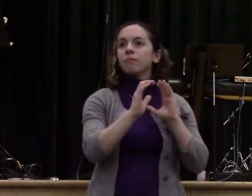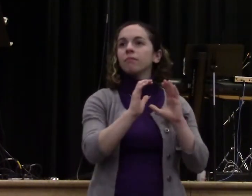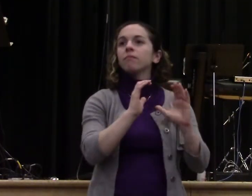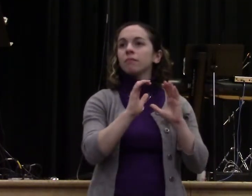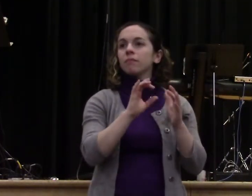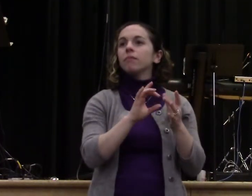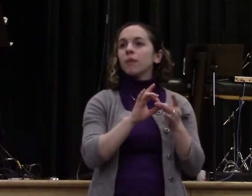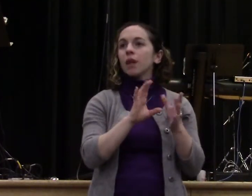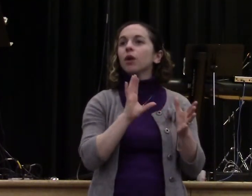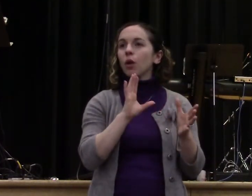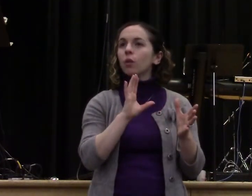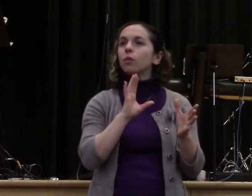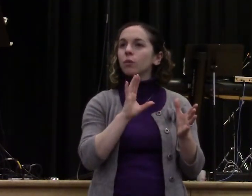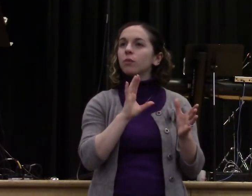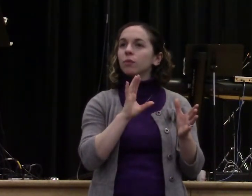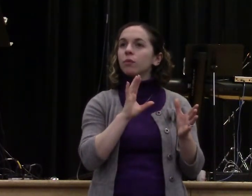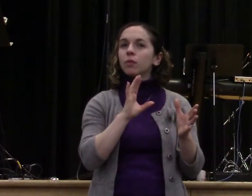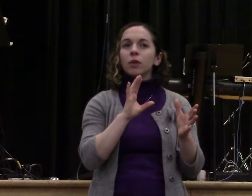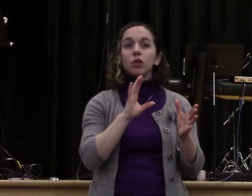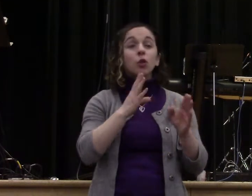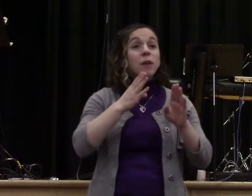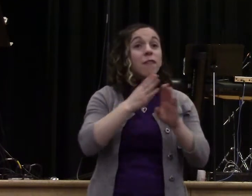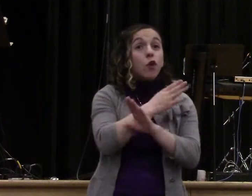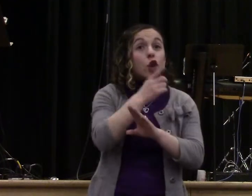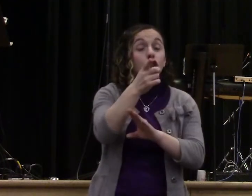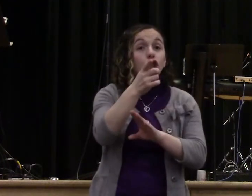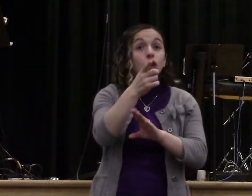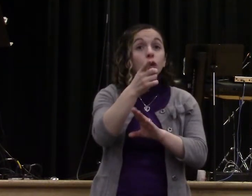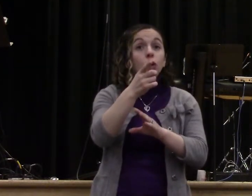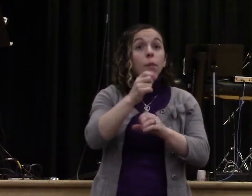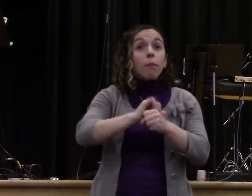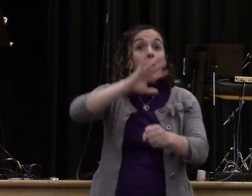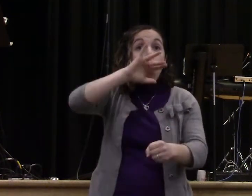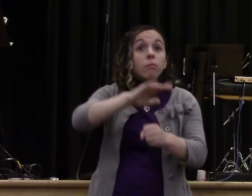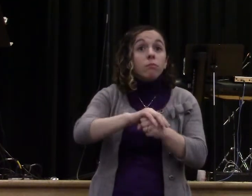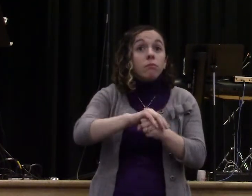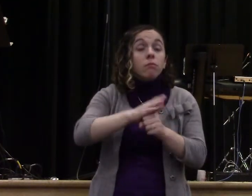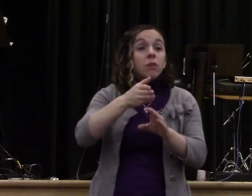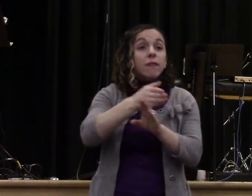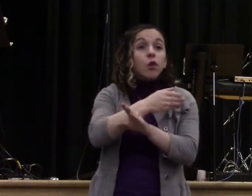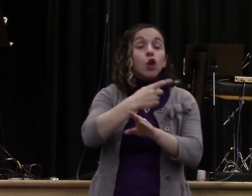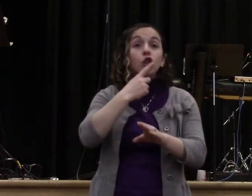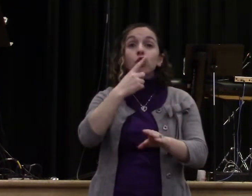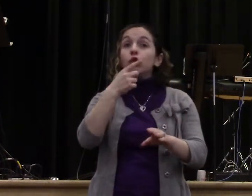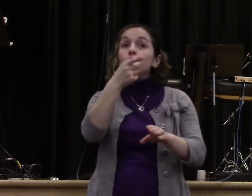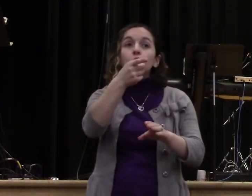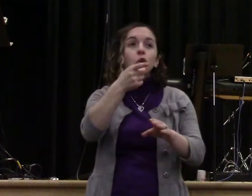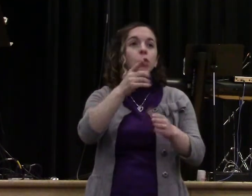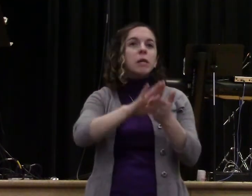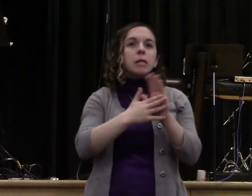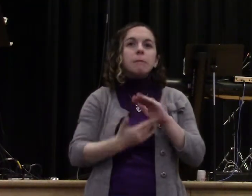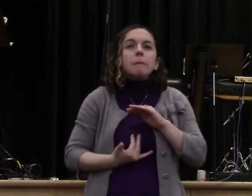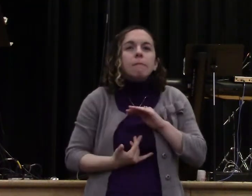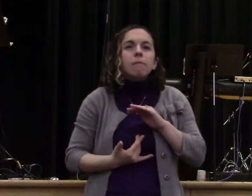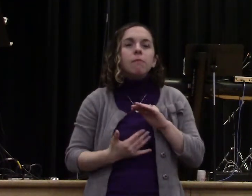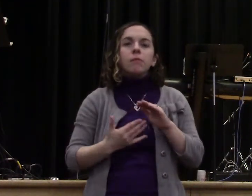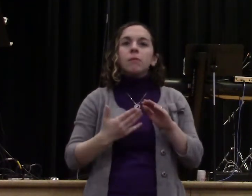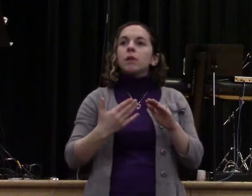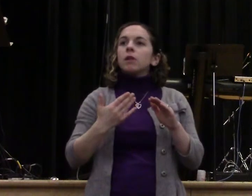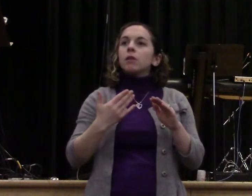ask God, is his way in this mess and what is his attitude? The second one is sort of a tongue twister. Can you put that up?